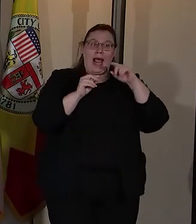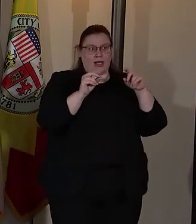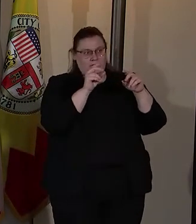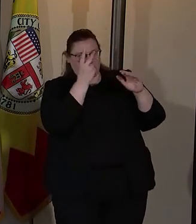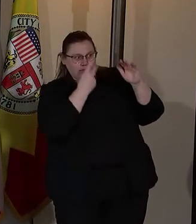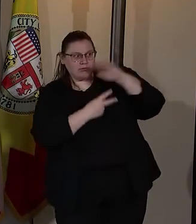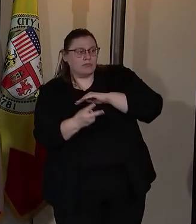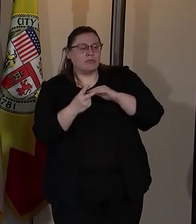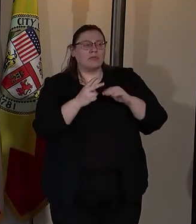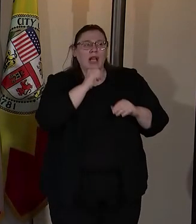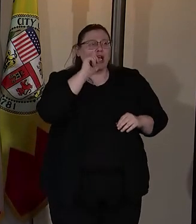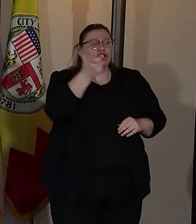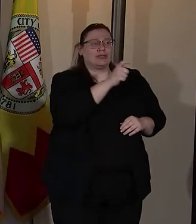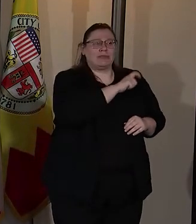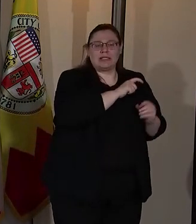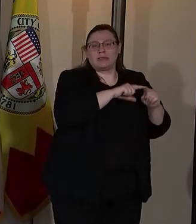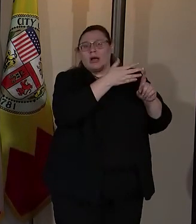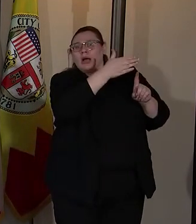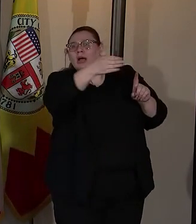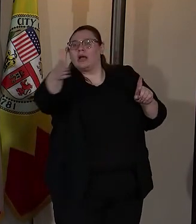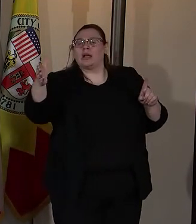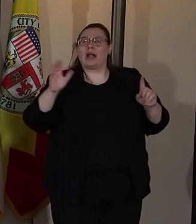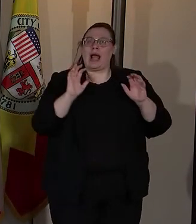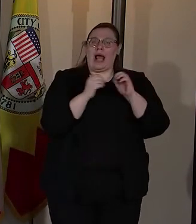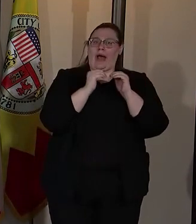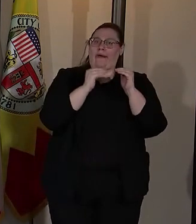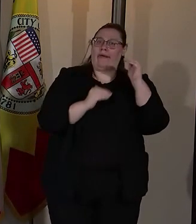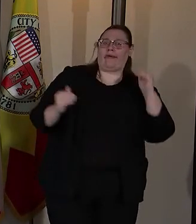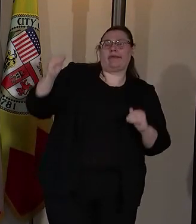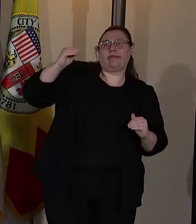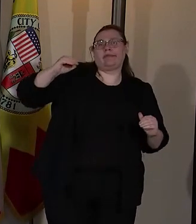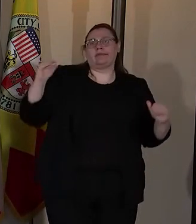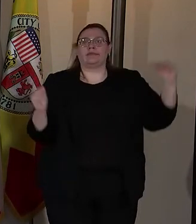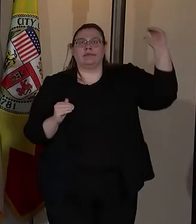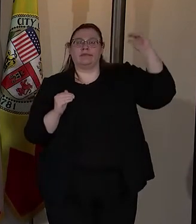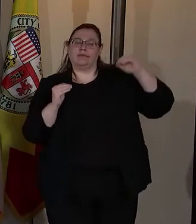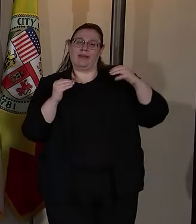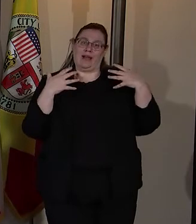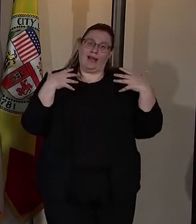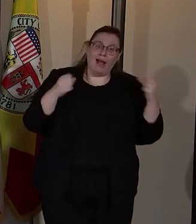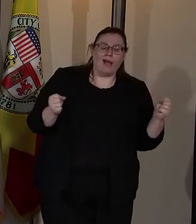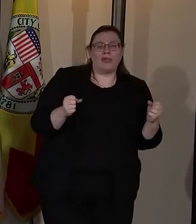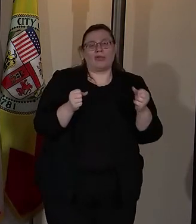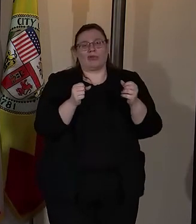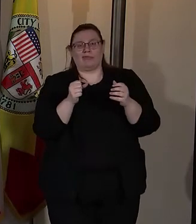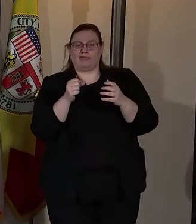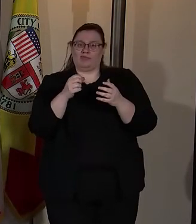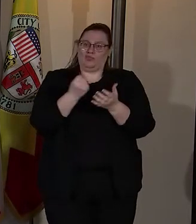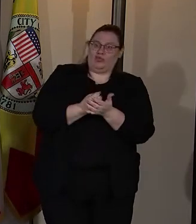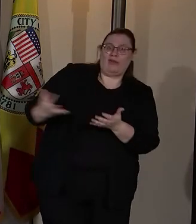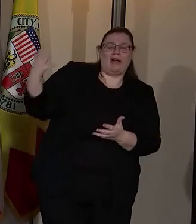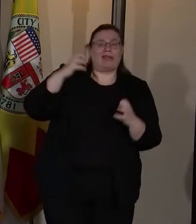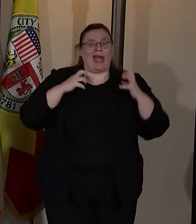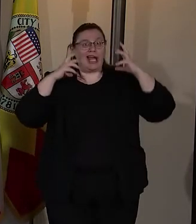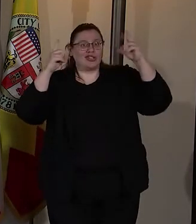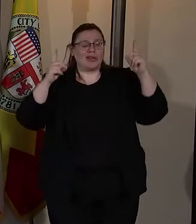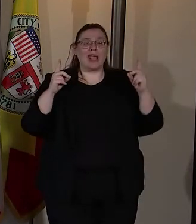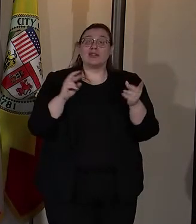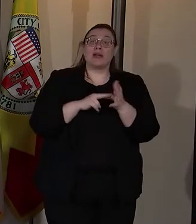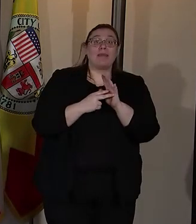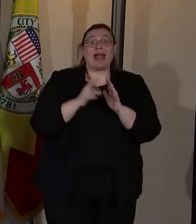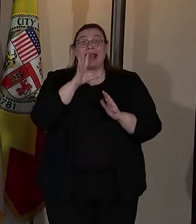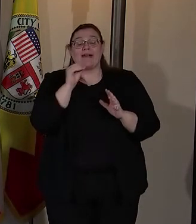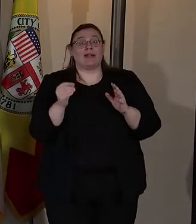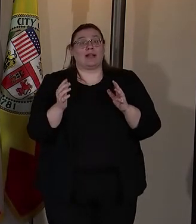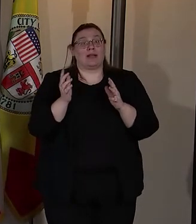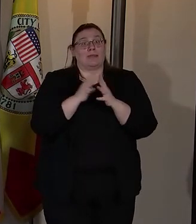beyond policing at the way that inequities on wealth and health and education have taken African Americans in